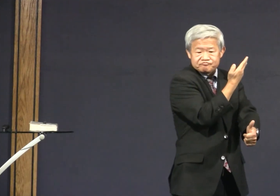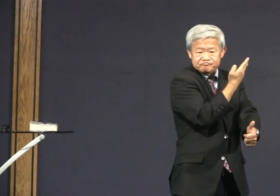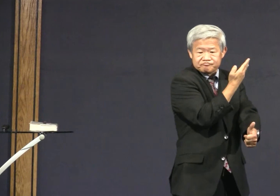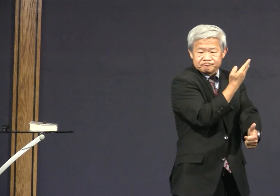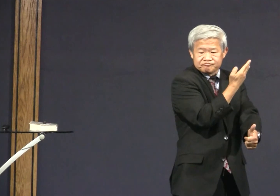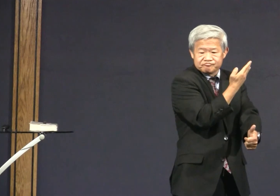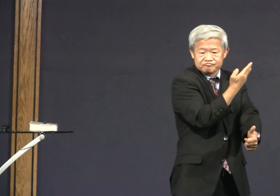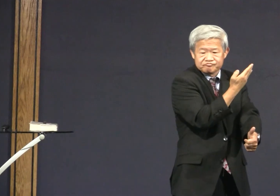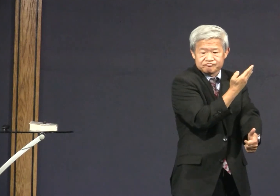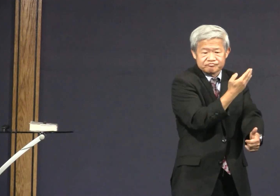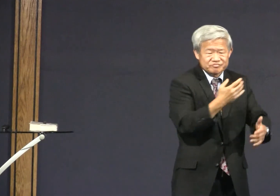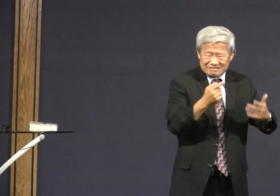could get fired.